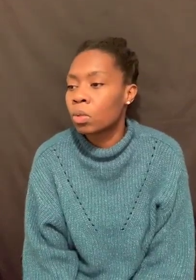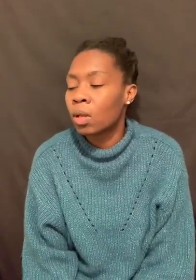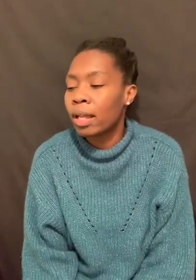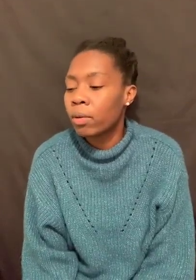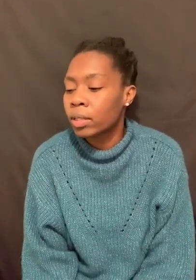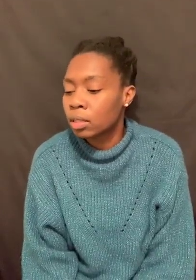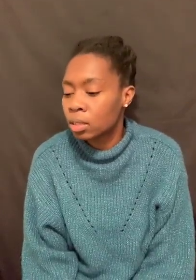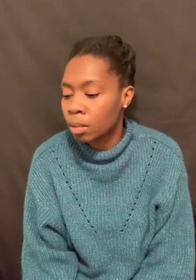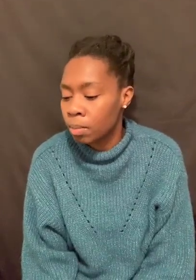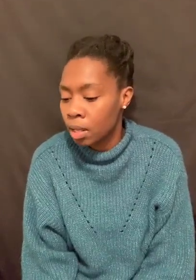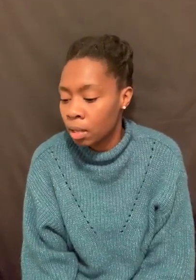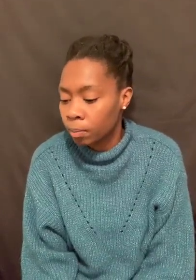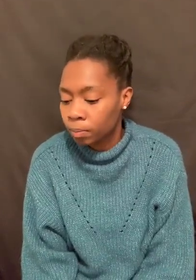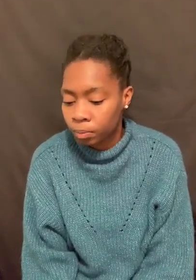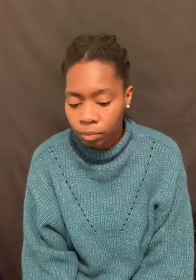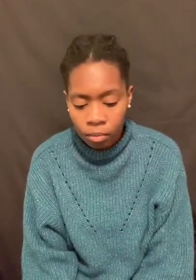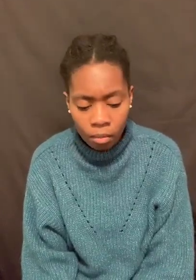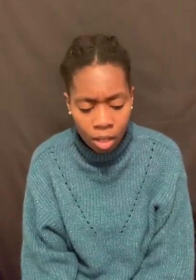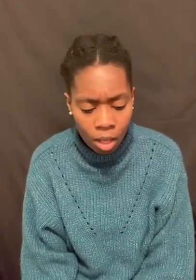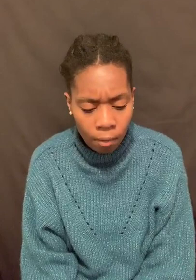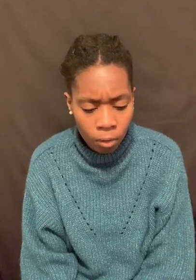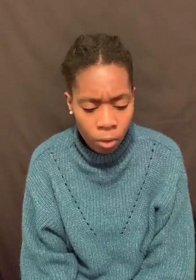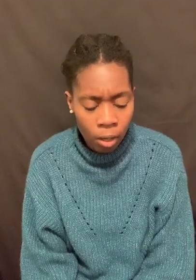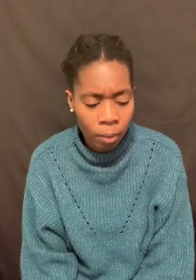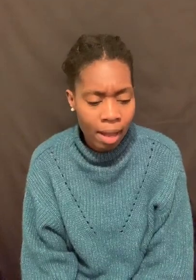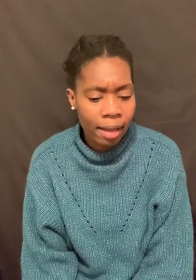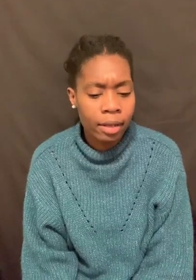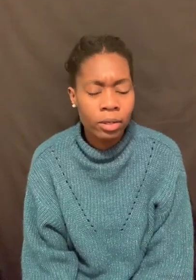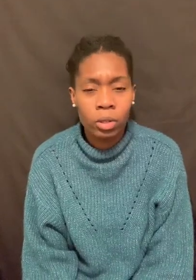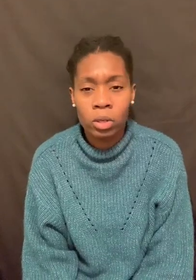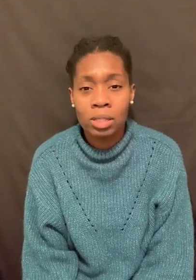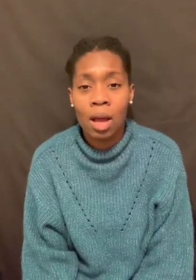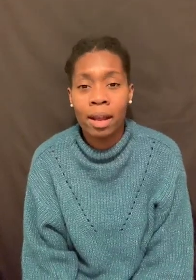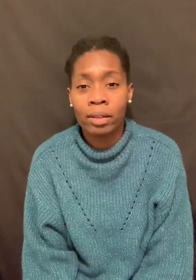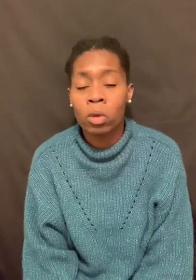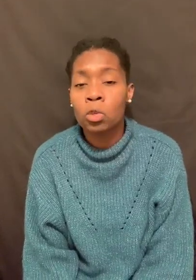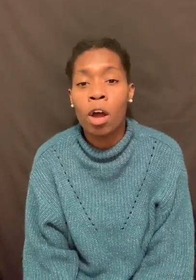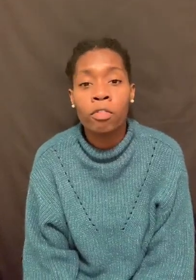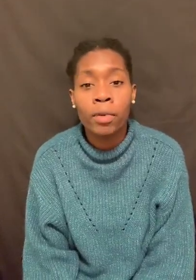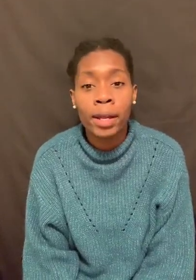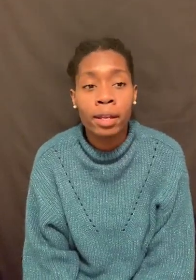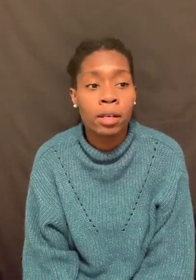Your language should be of the Lord. Why do you sound like those who are afraid?